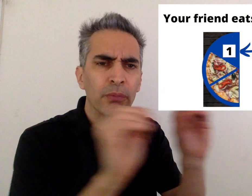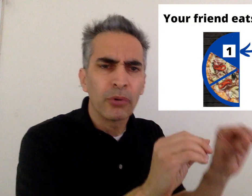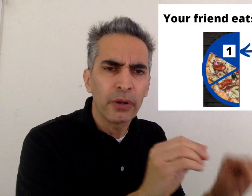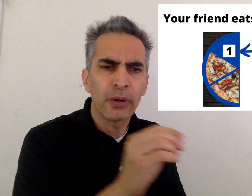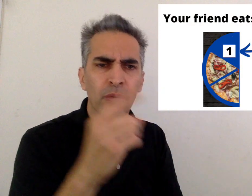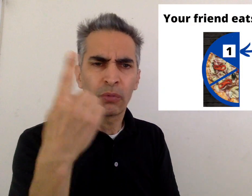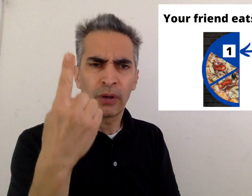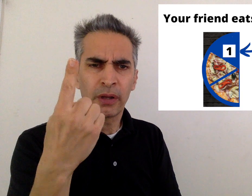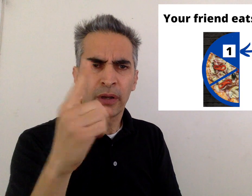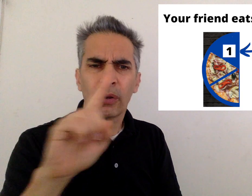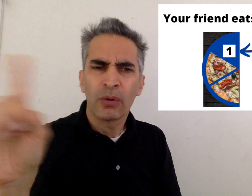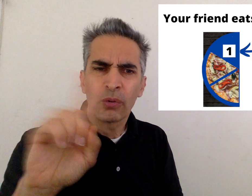Where do you put the one?